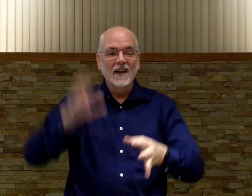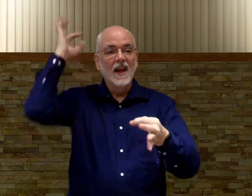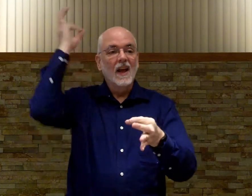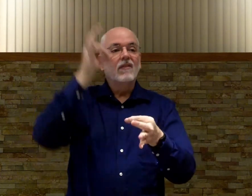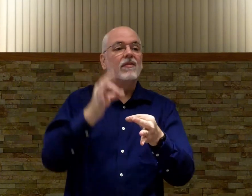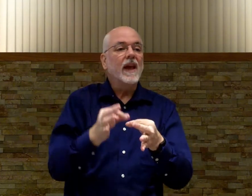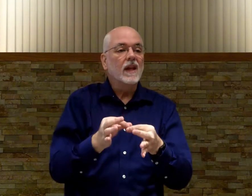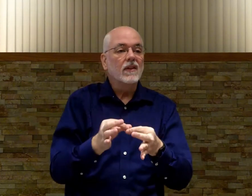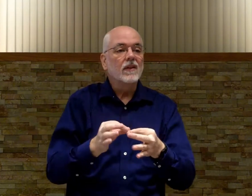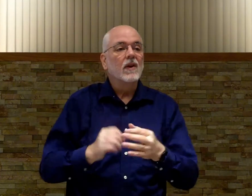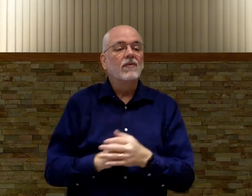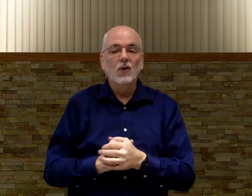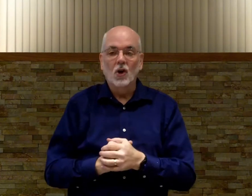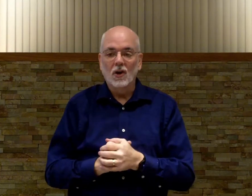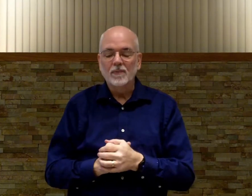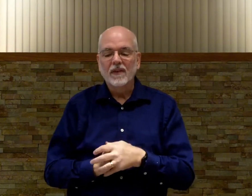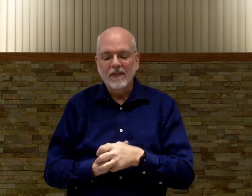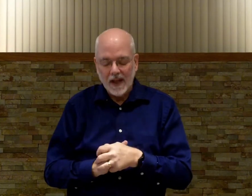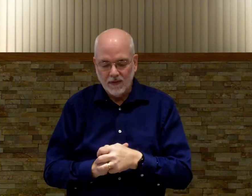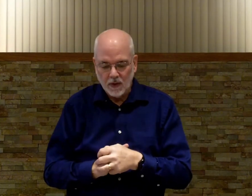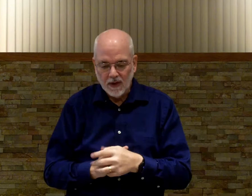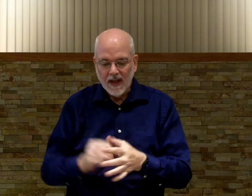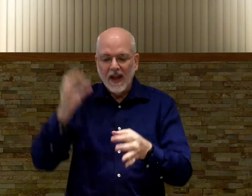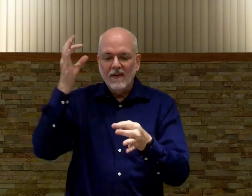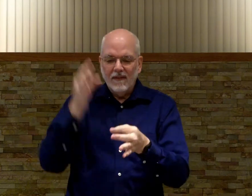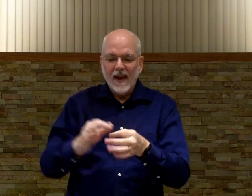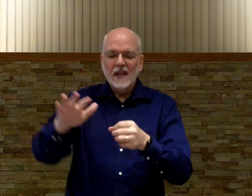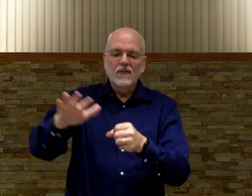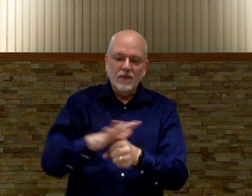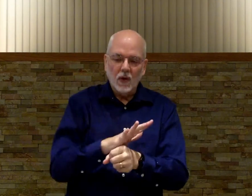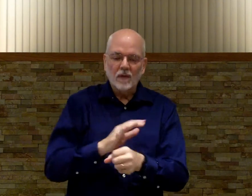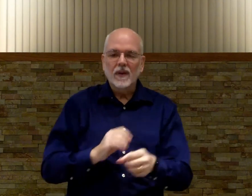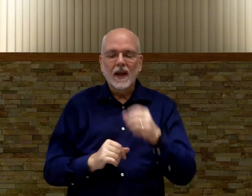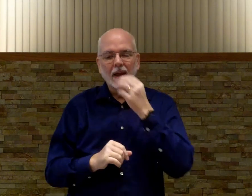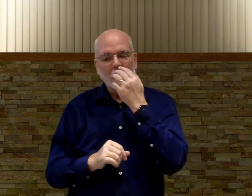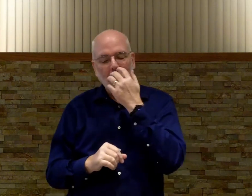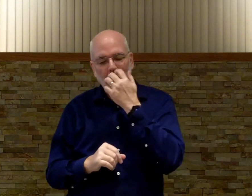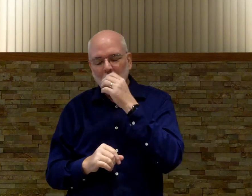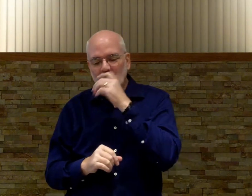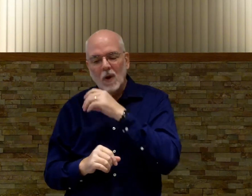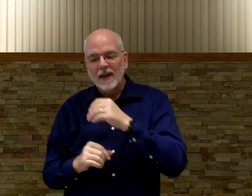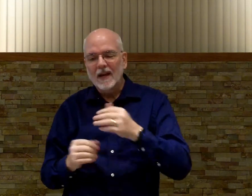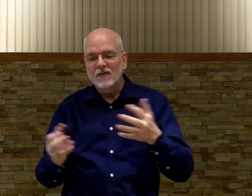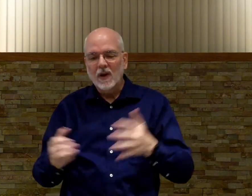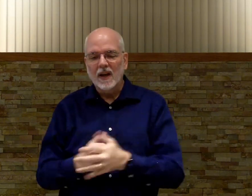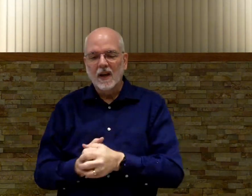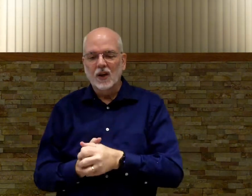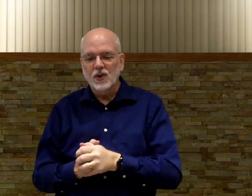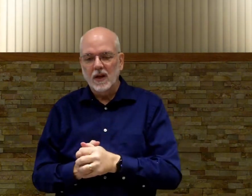faith full faithful faithful and while that is very Englishy